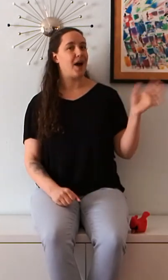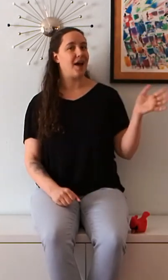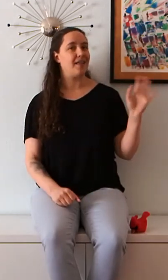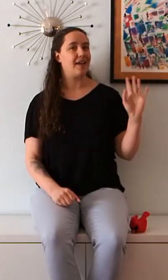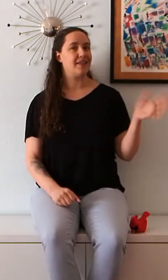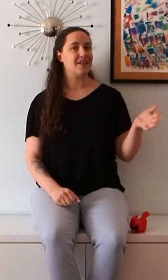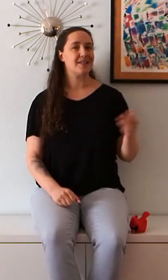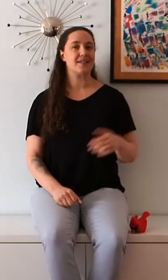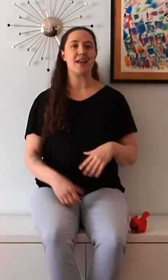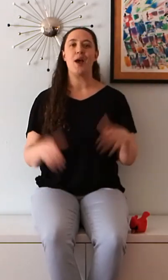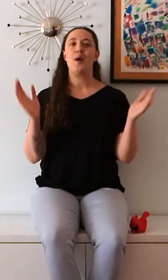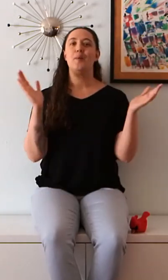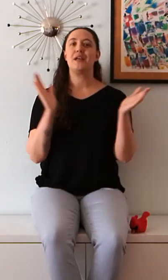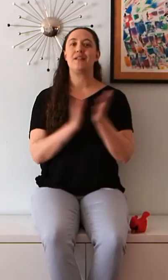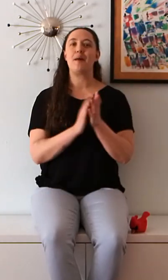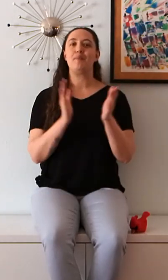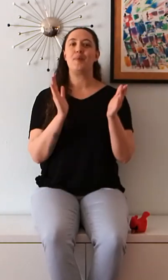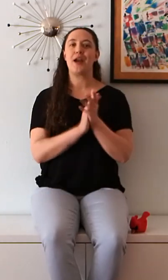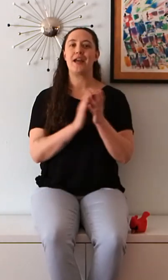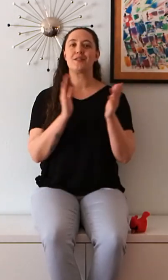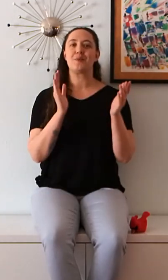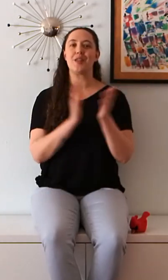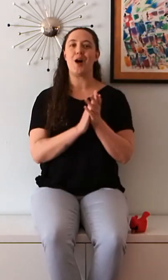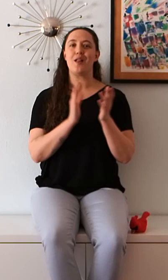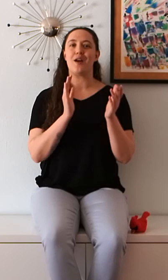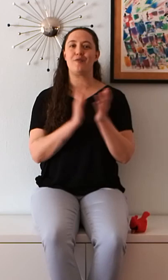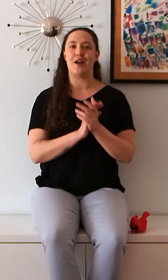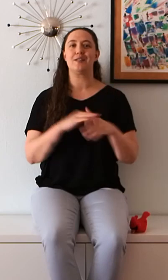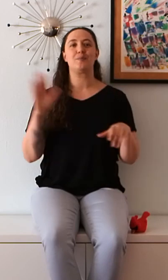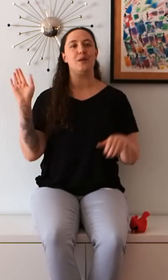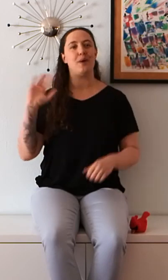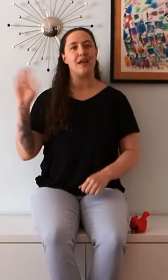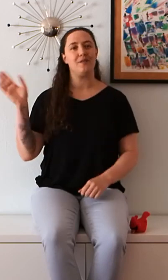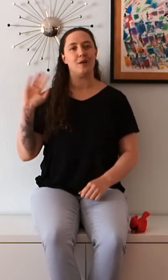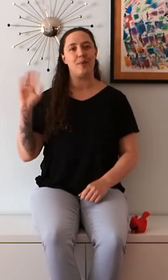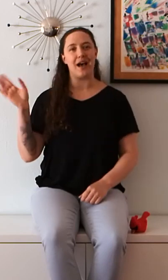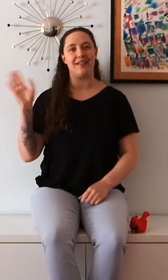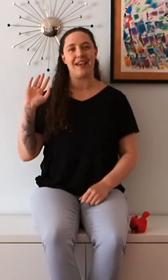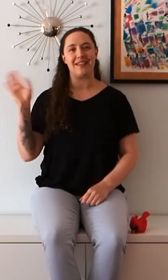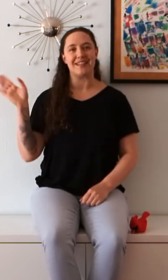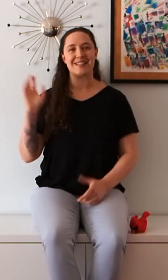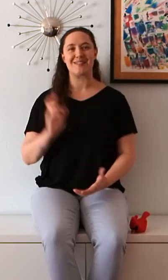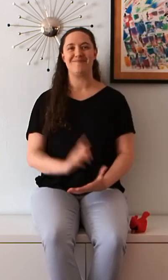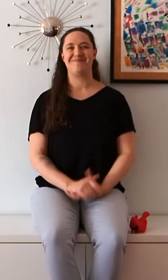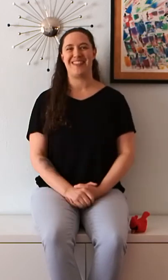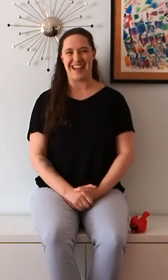like this. We clap our hands with all our friends. We wave goodbye like this. Thanks.